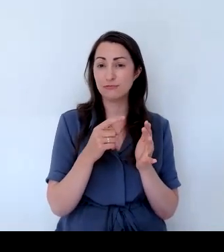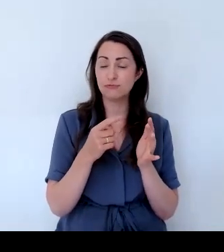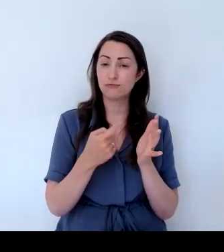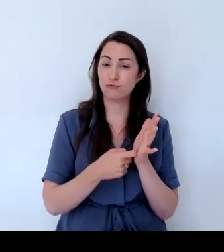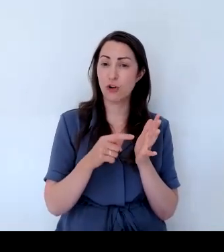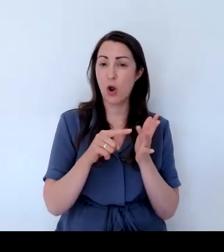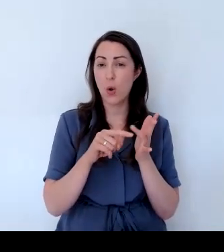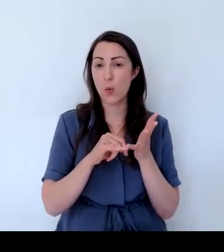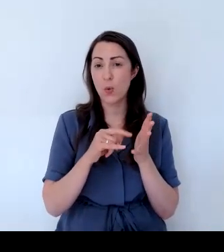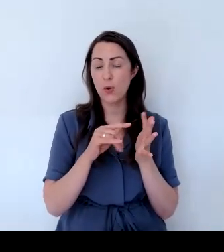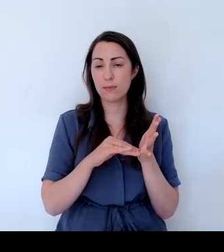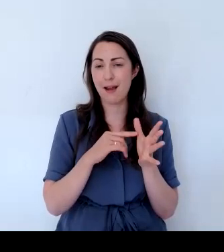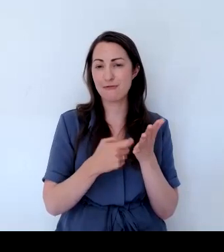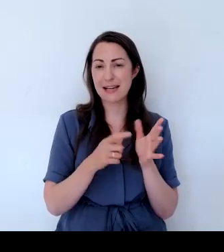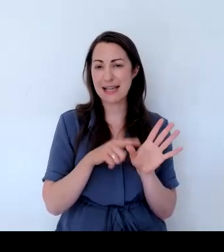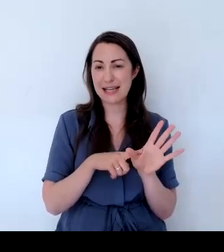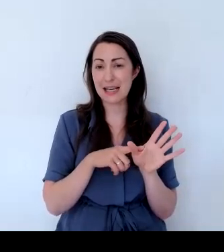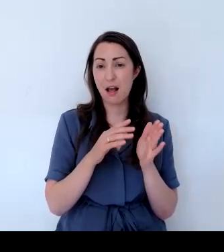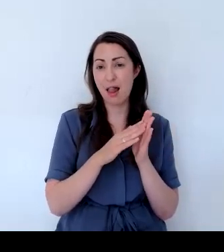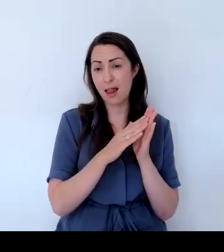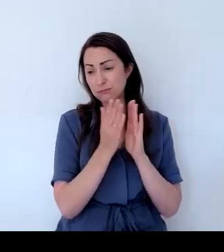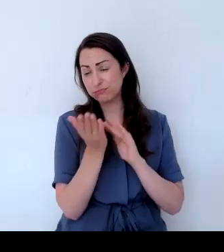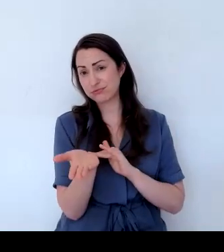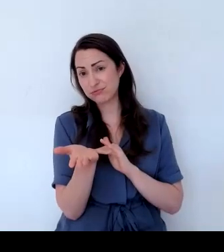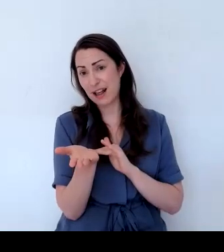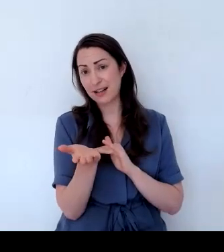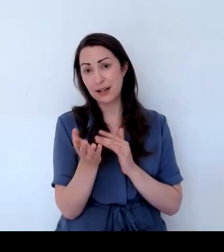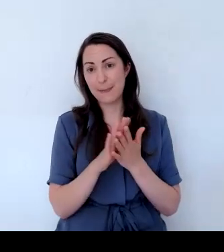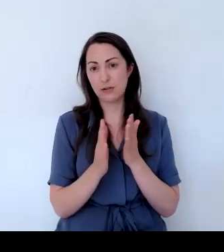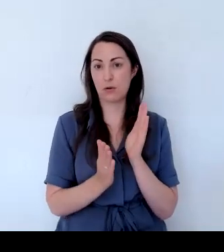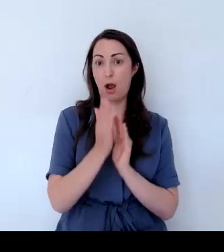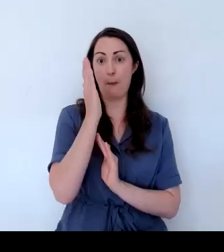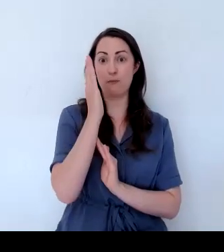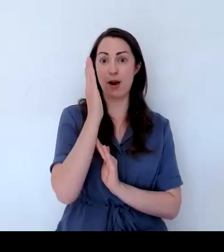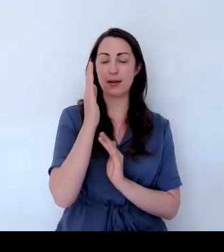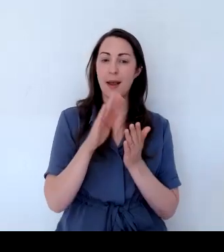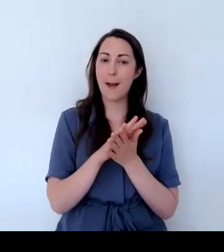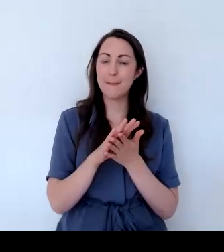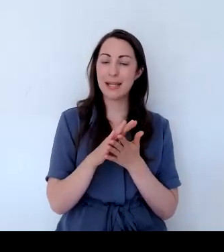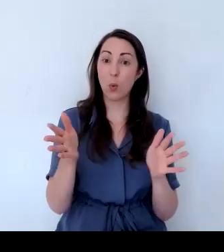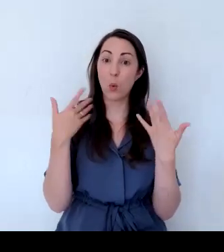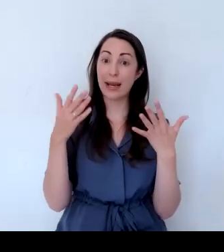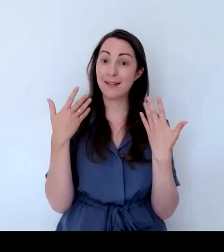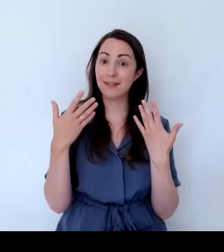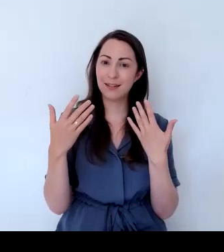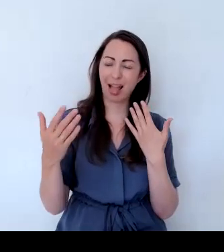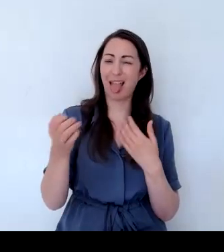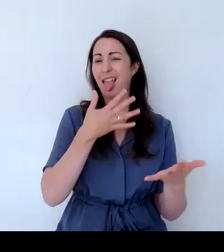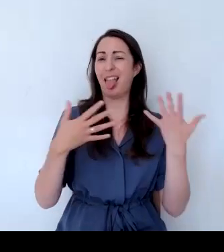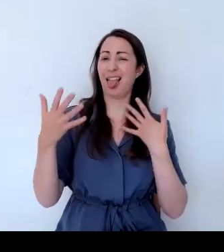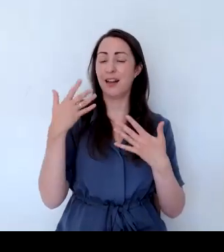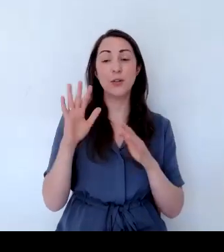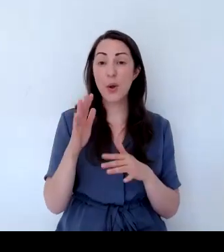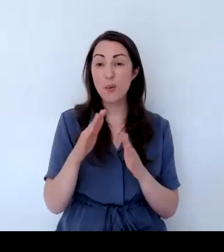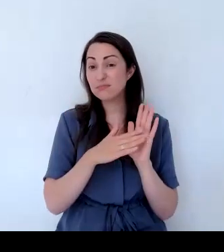obviously it's lying flat. It doesn't get challenged by harsh winds and it is much